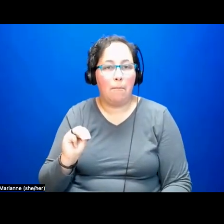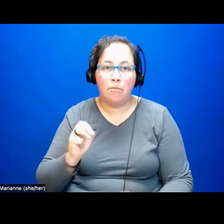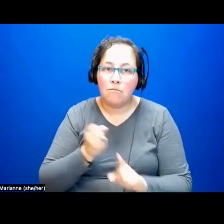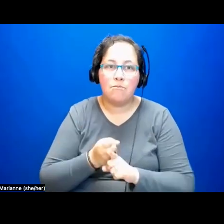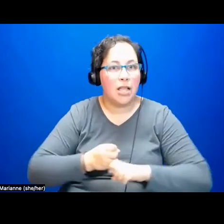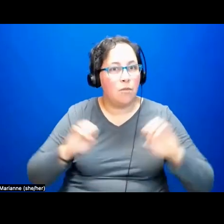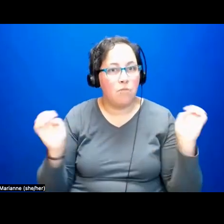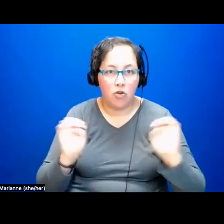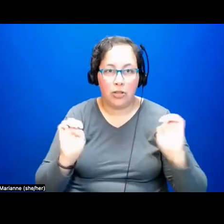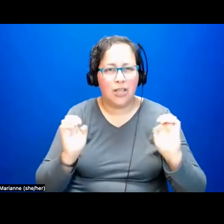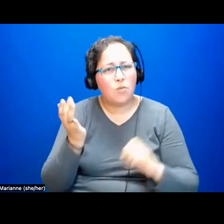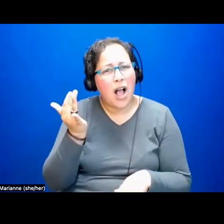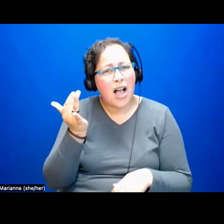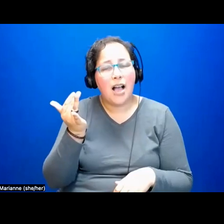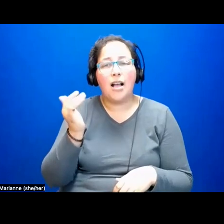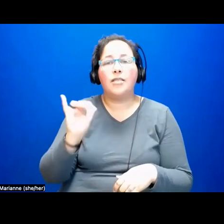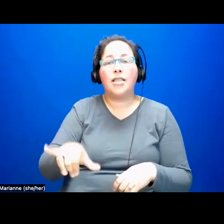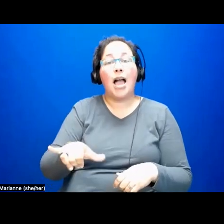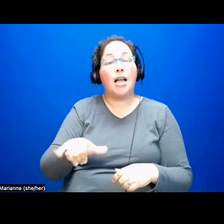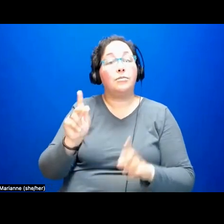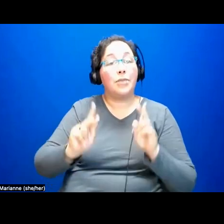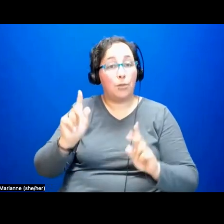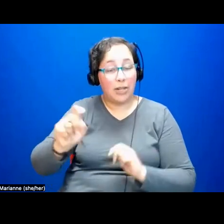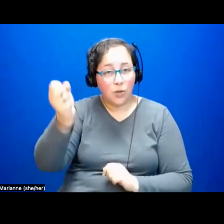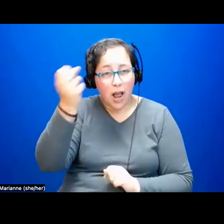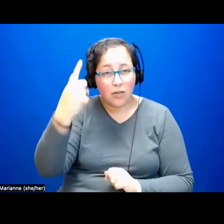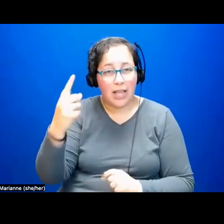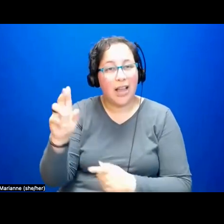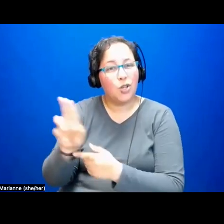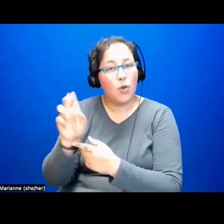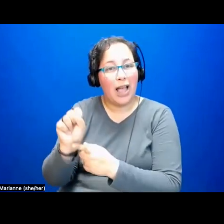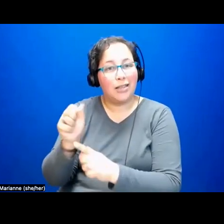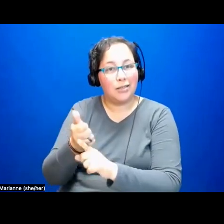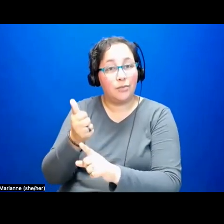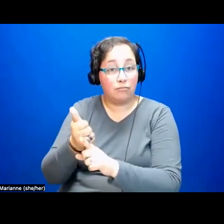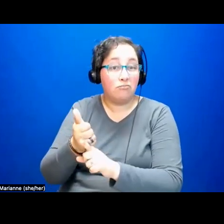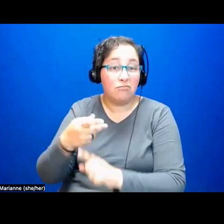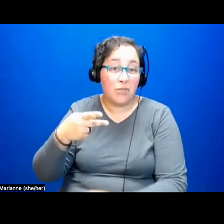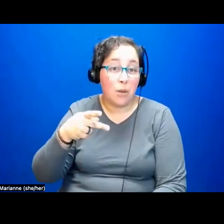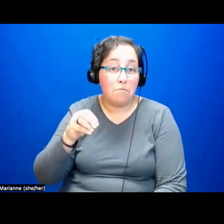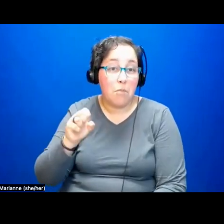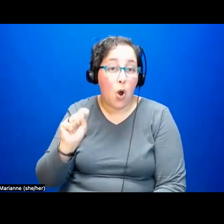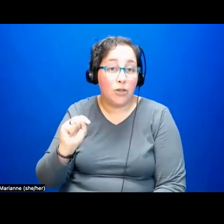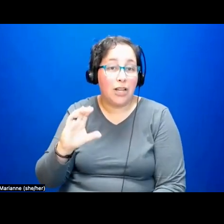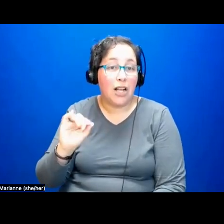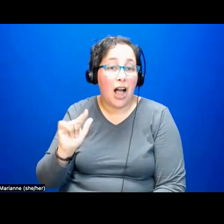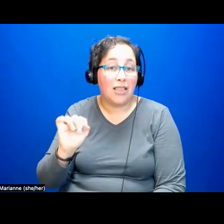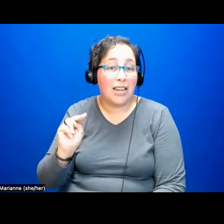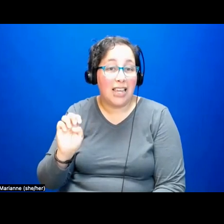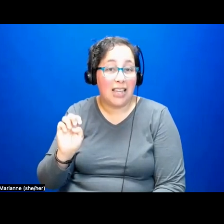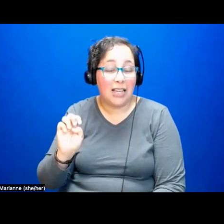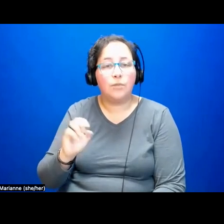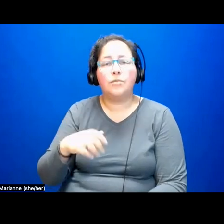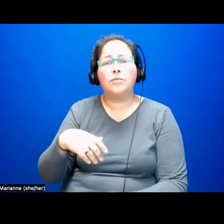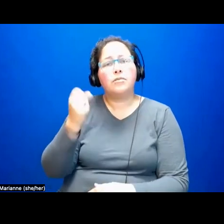one that necessitates an understanding of the US as a post colony, is of course global racial capitalism.